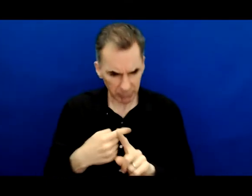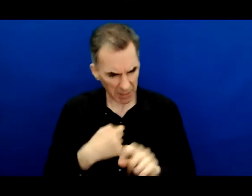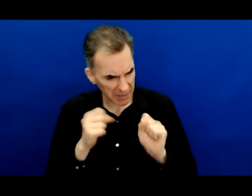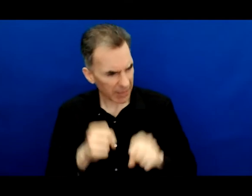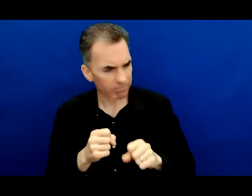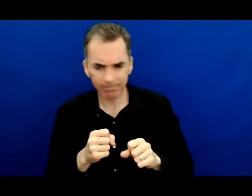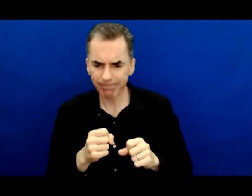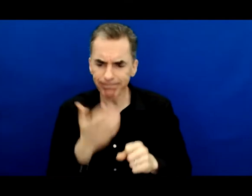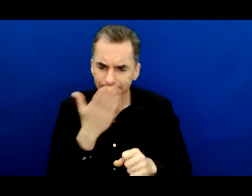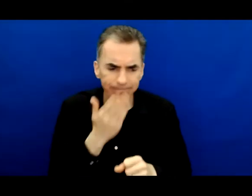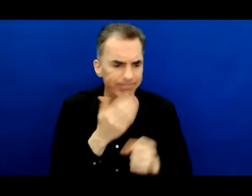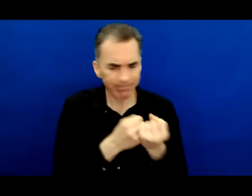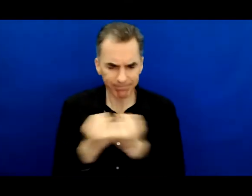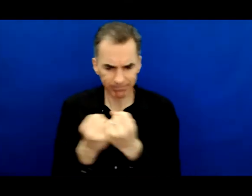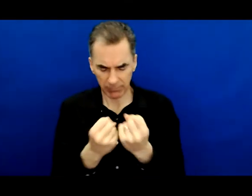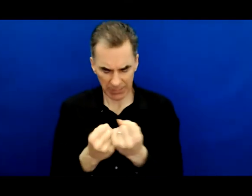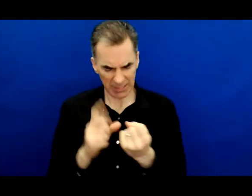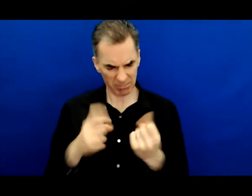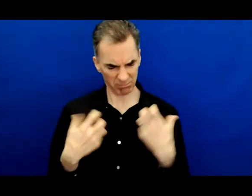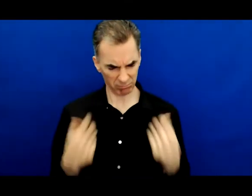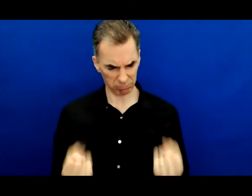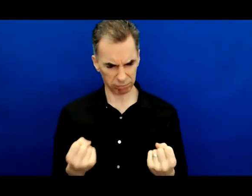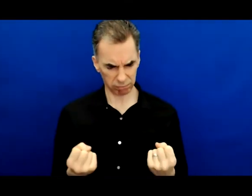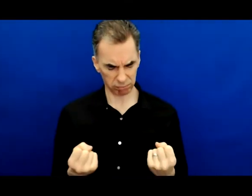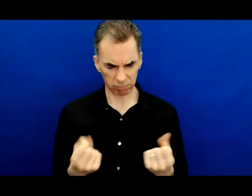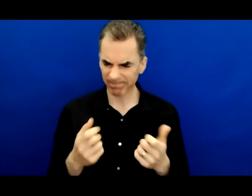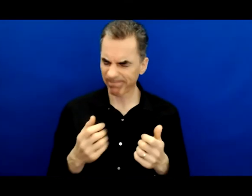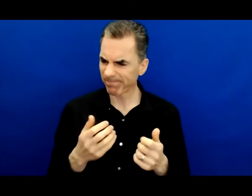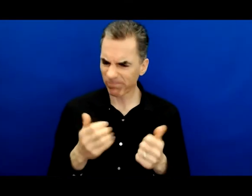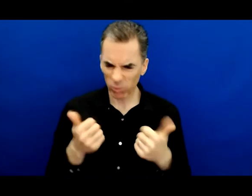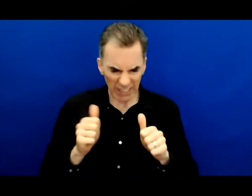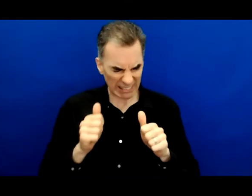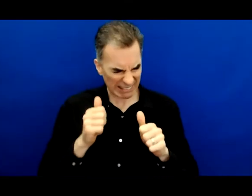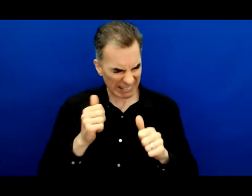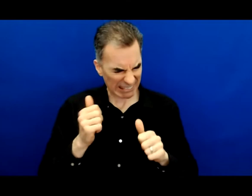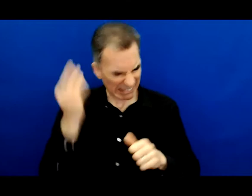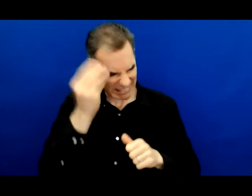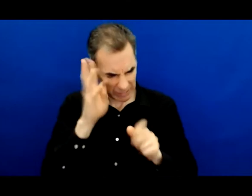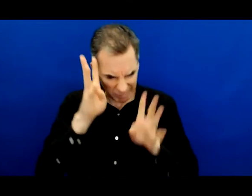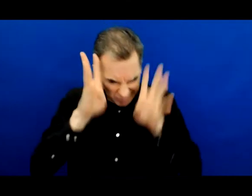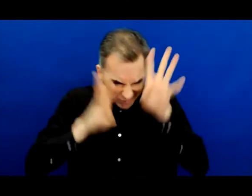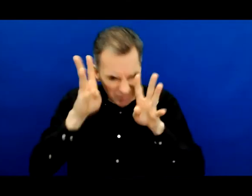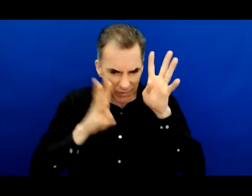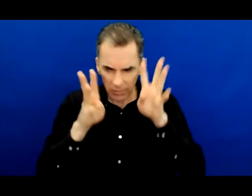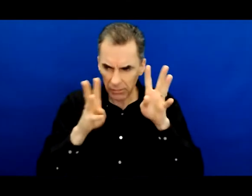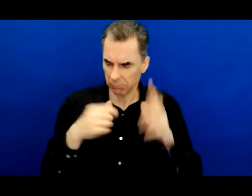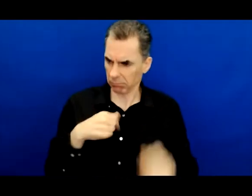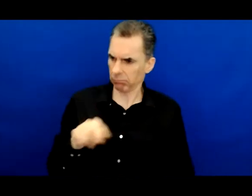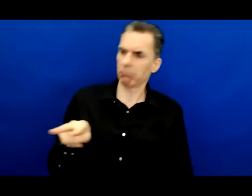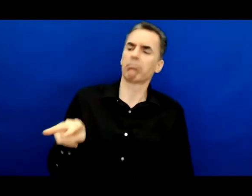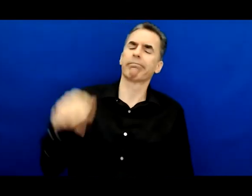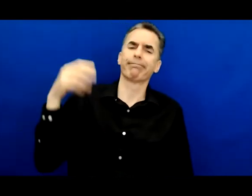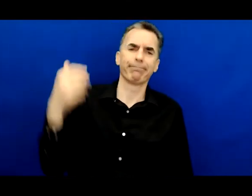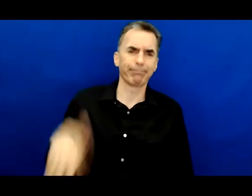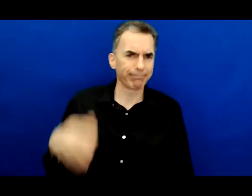And that doing so requires grit and creativity. The values that in most other arenas, we honor and reward.